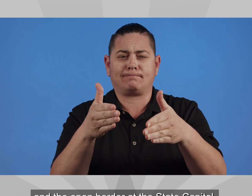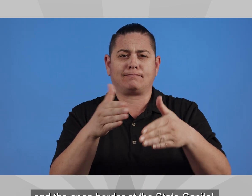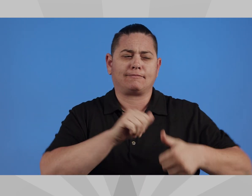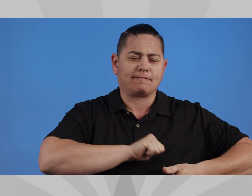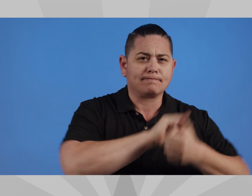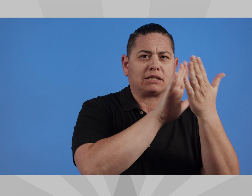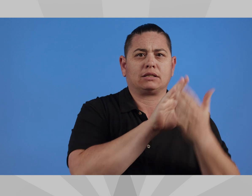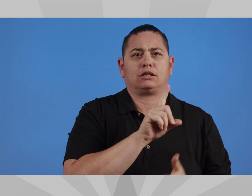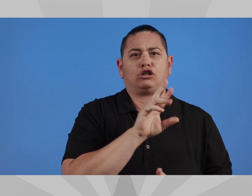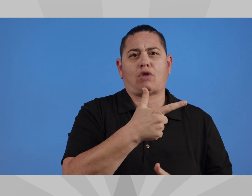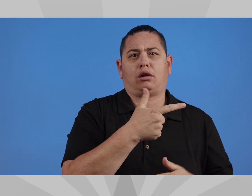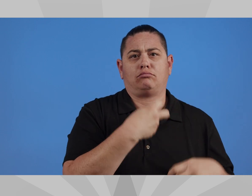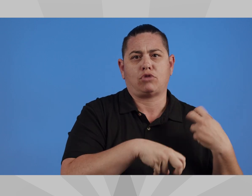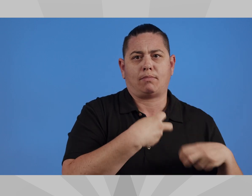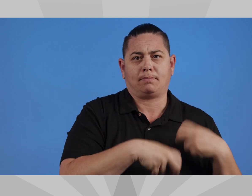capitol.